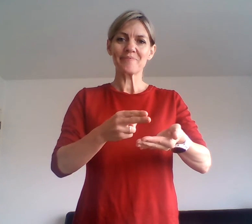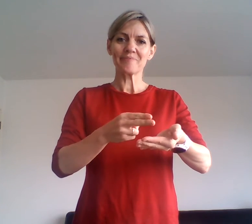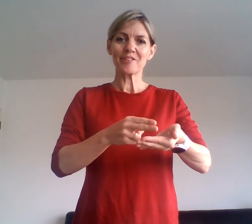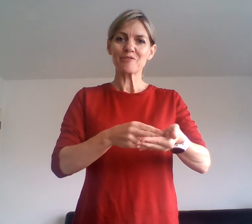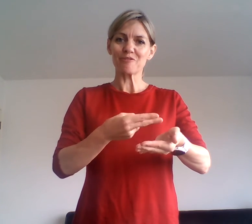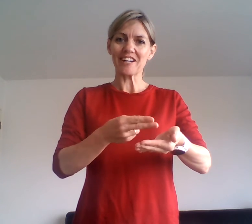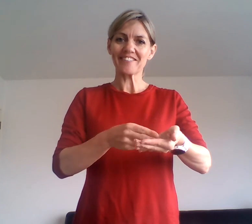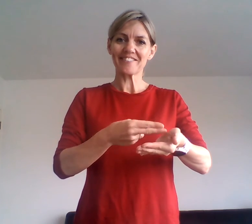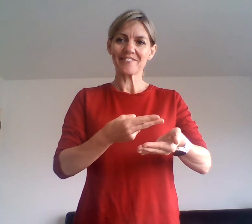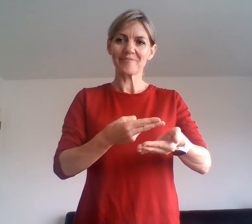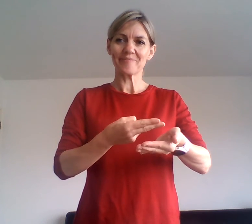Rice.